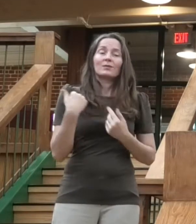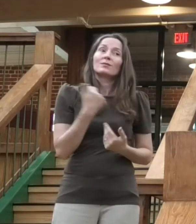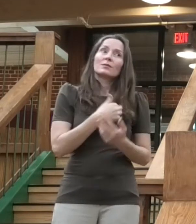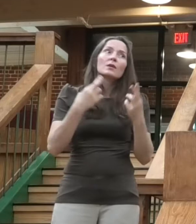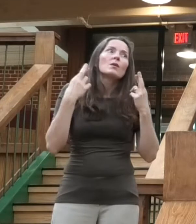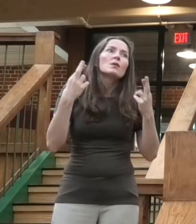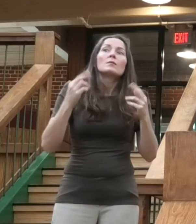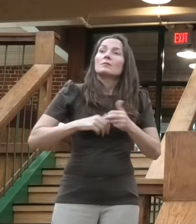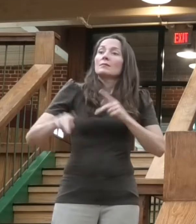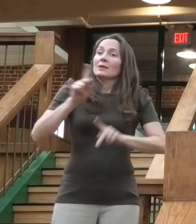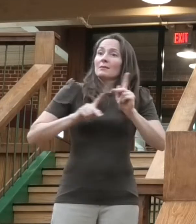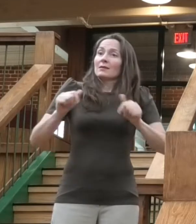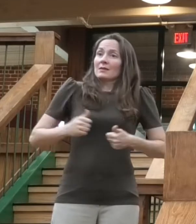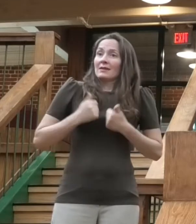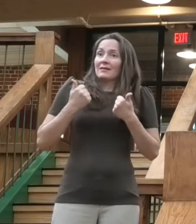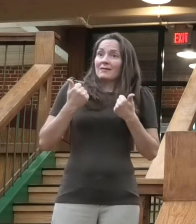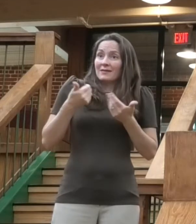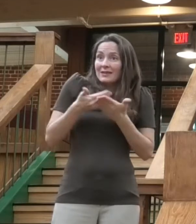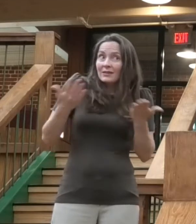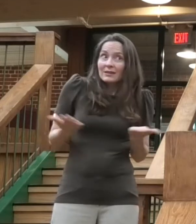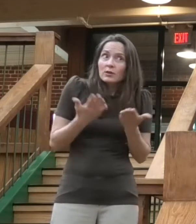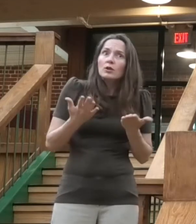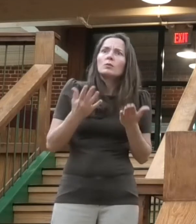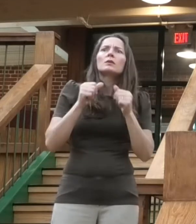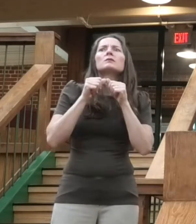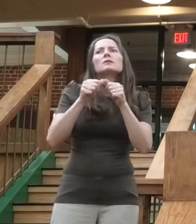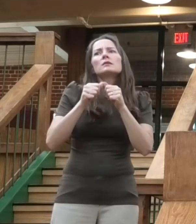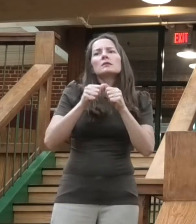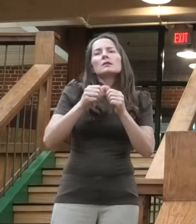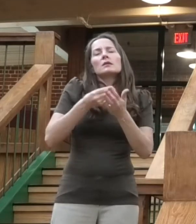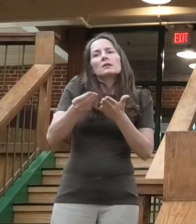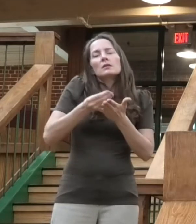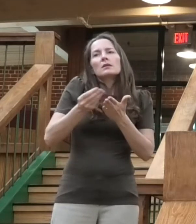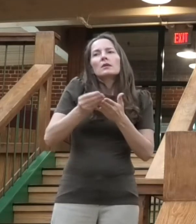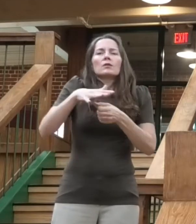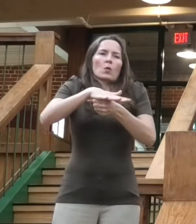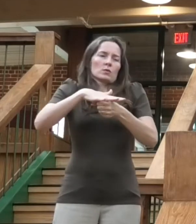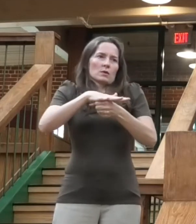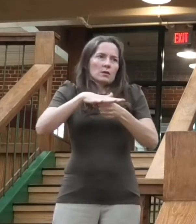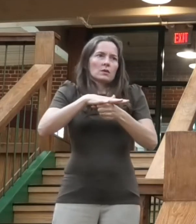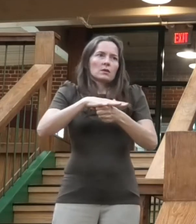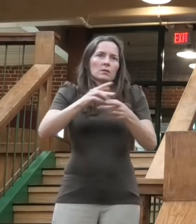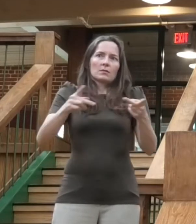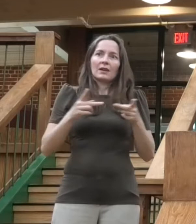continue to support and shop locally throughout this pandemic.